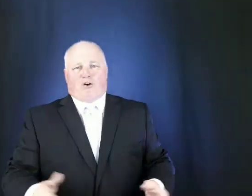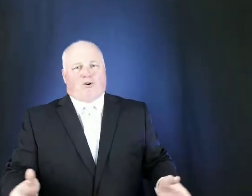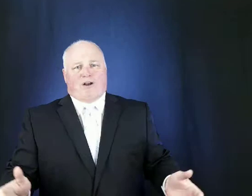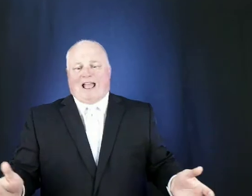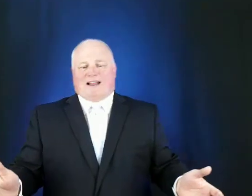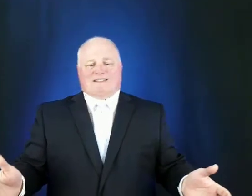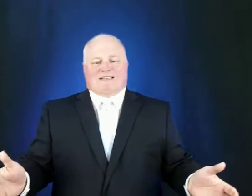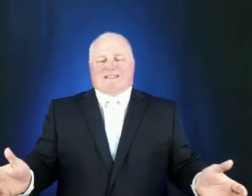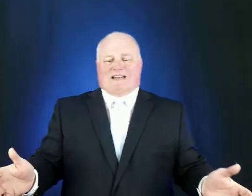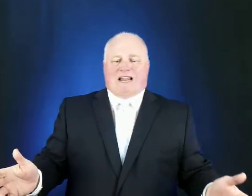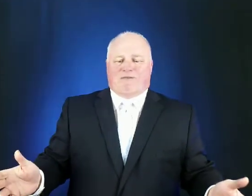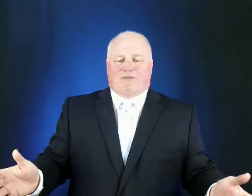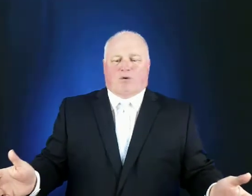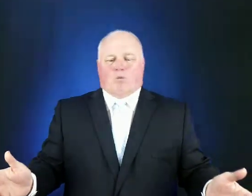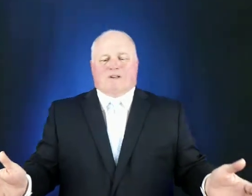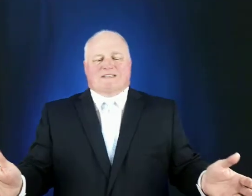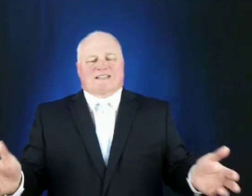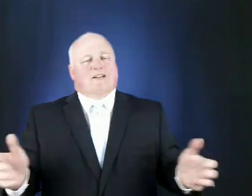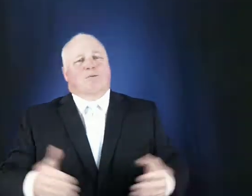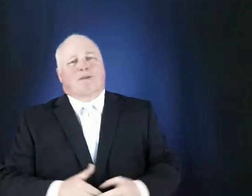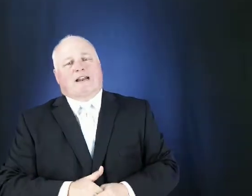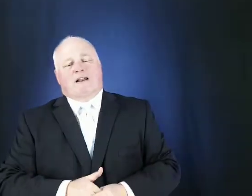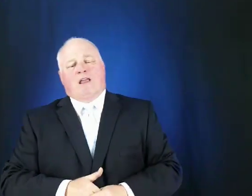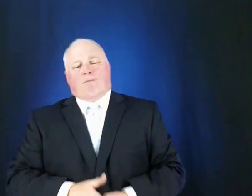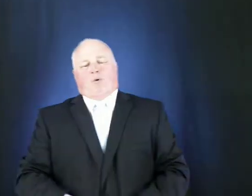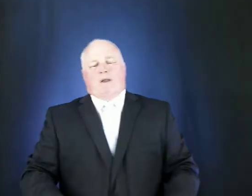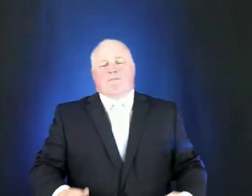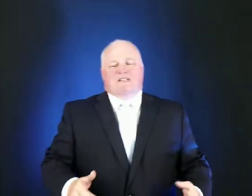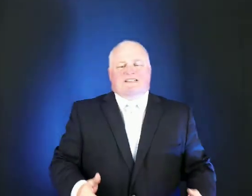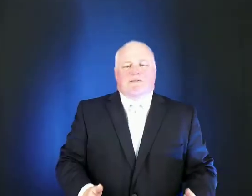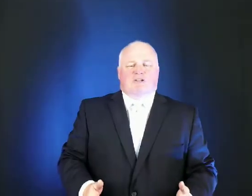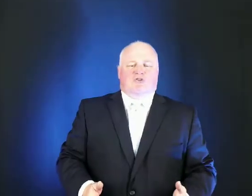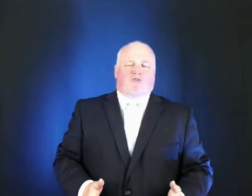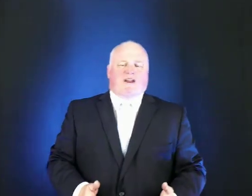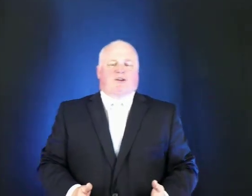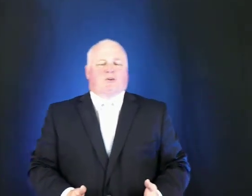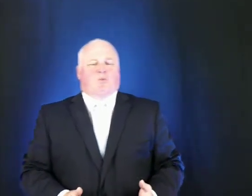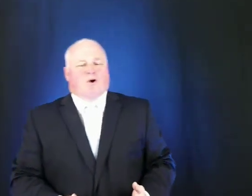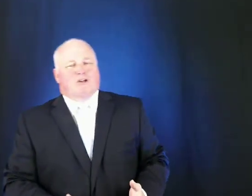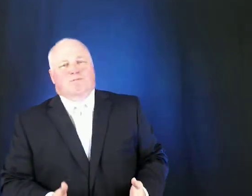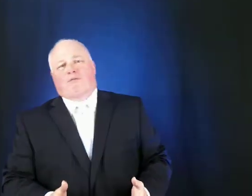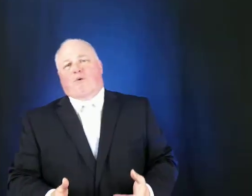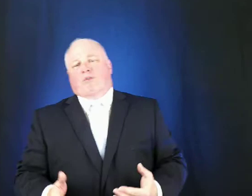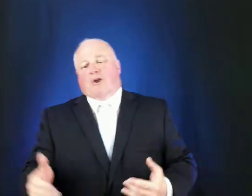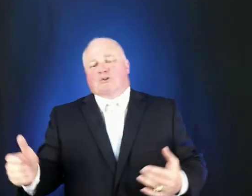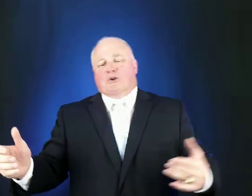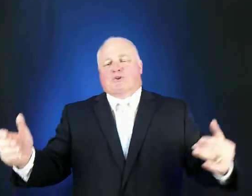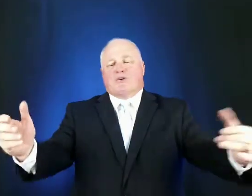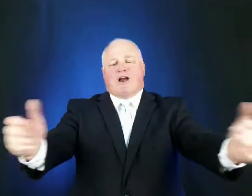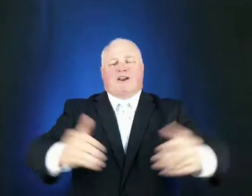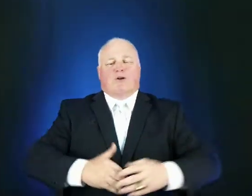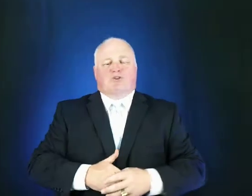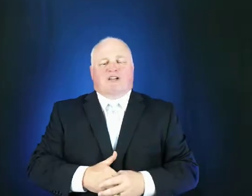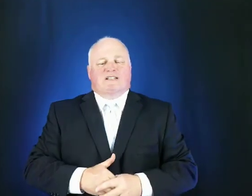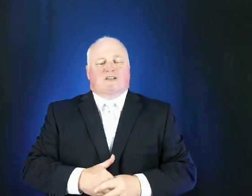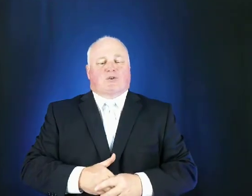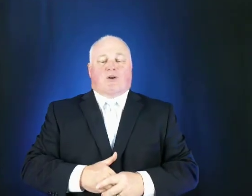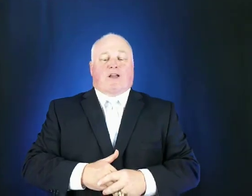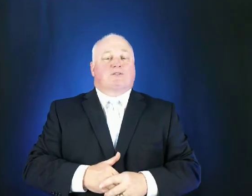earn access to heaven for one single minute but we must demonstrate good works before those who do not know jesus or else